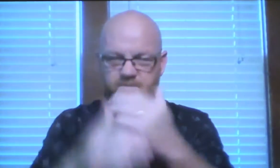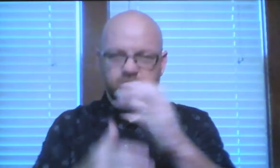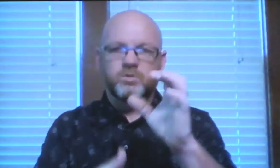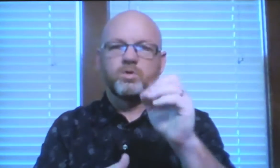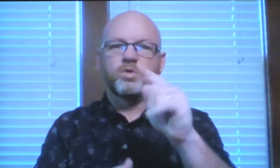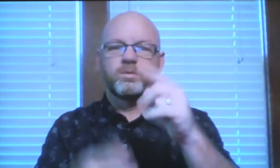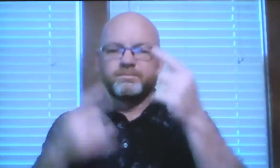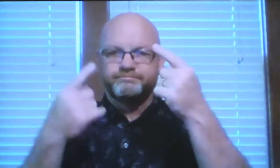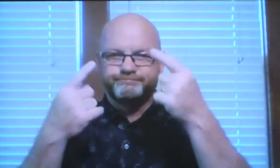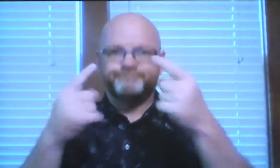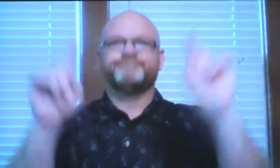right.